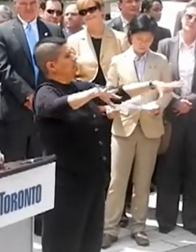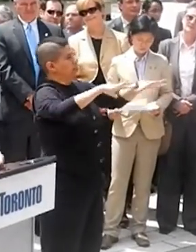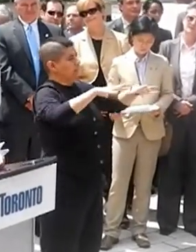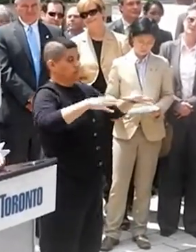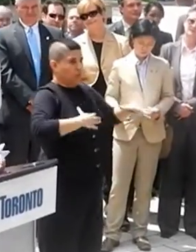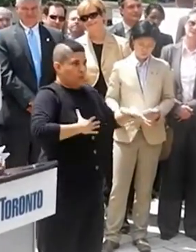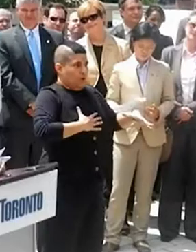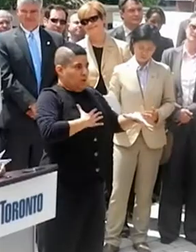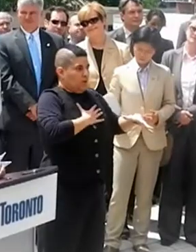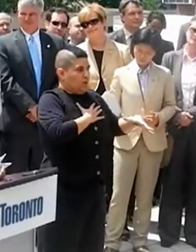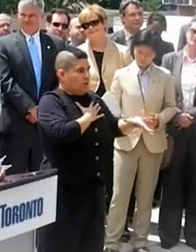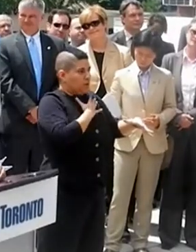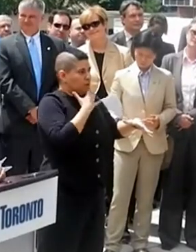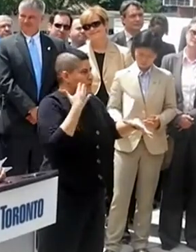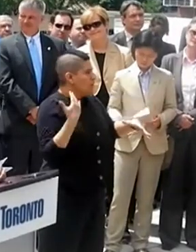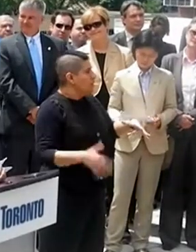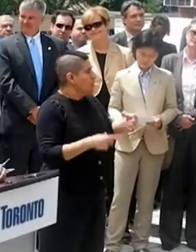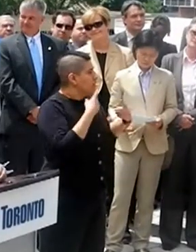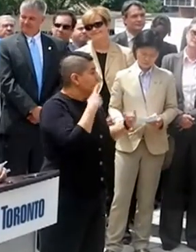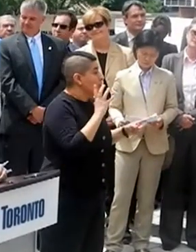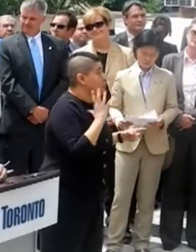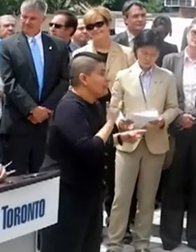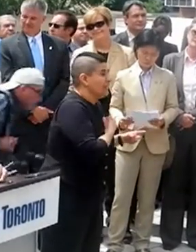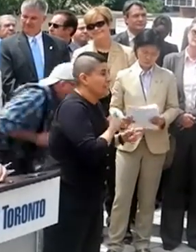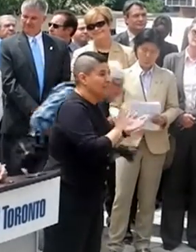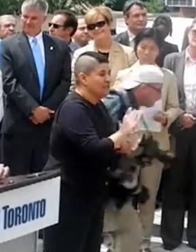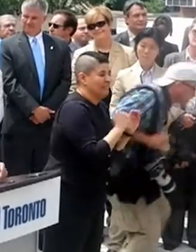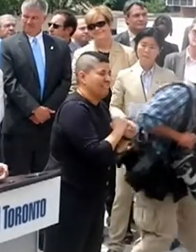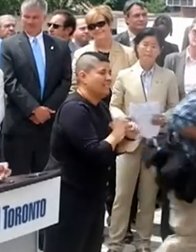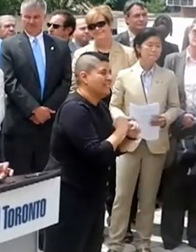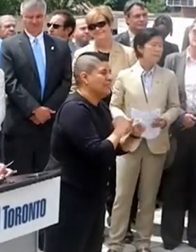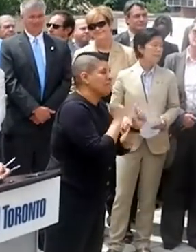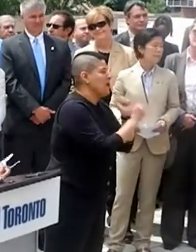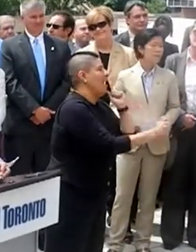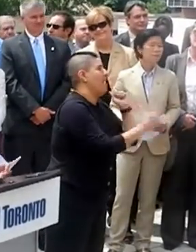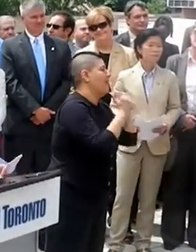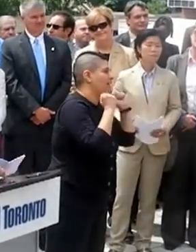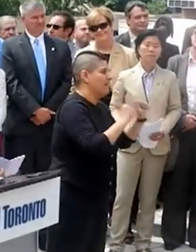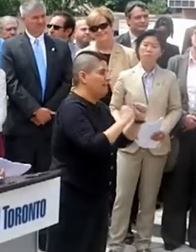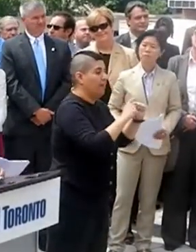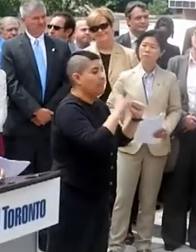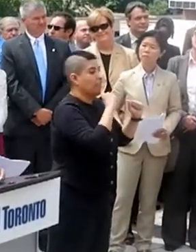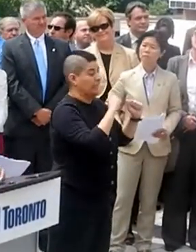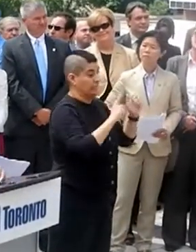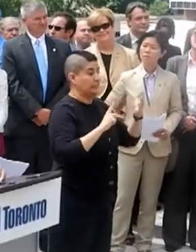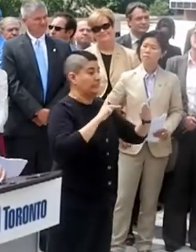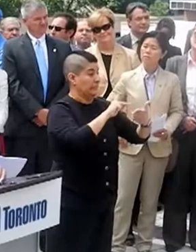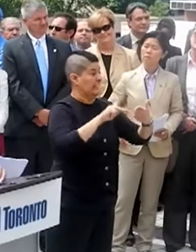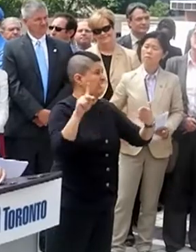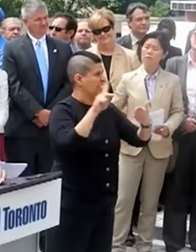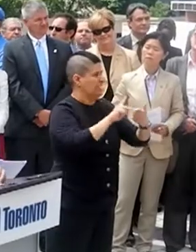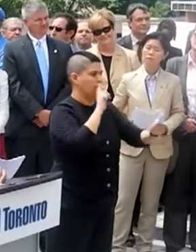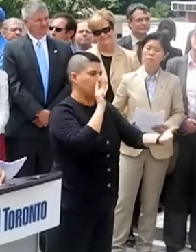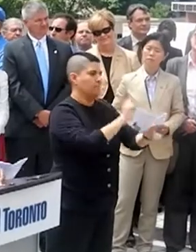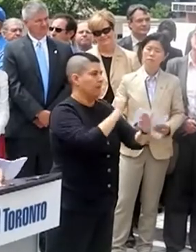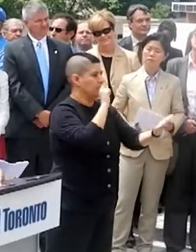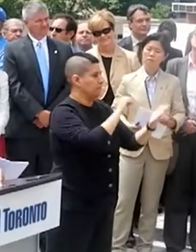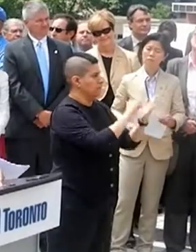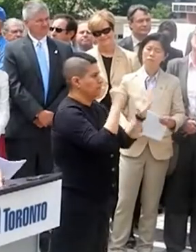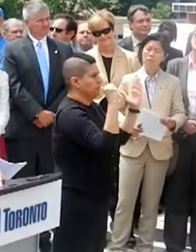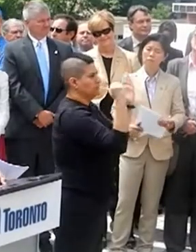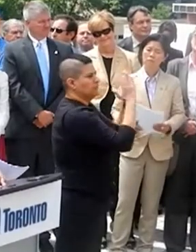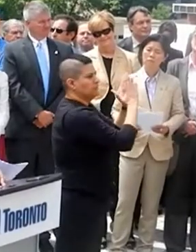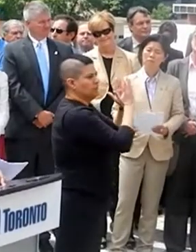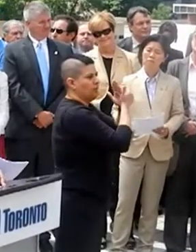by the successful efforts of the trans community activists to have the prohibition of discrimination on the grounds of gender identity and